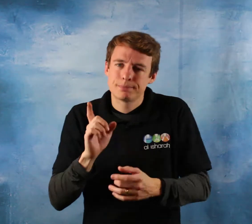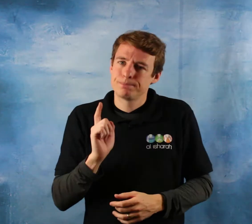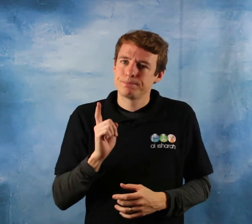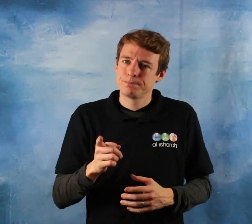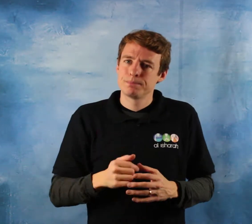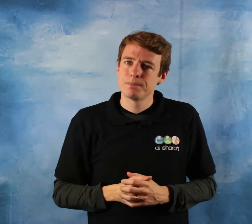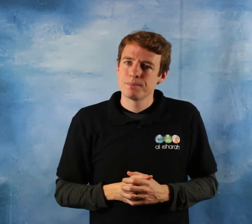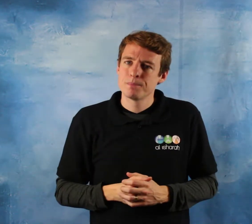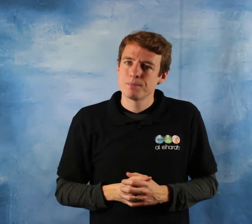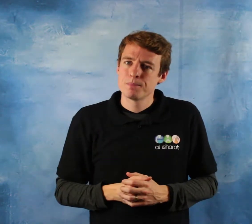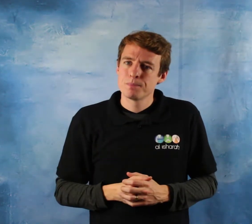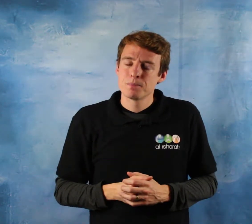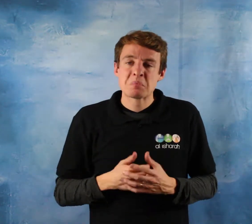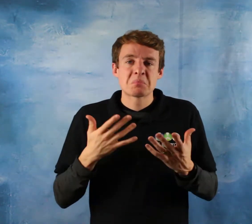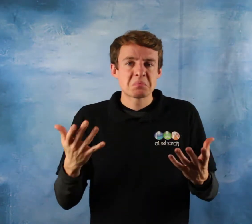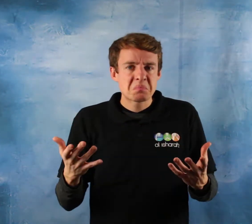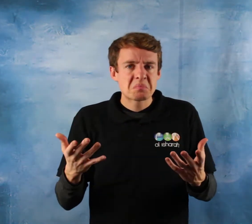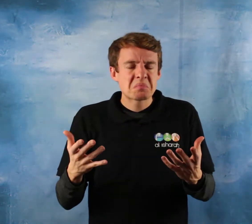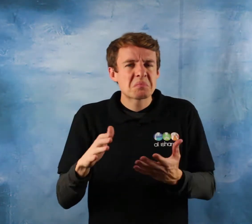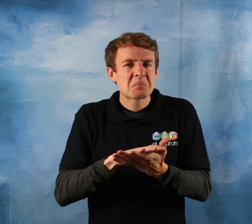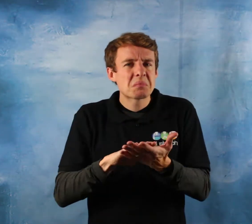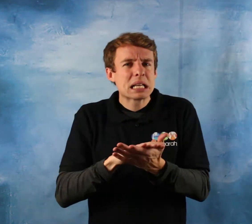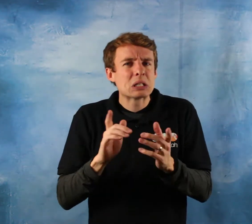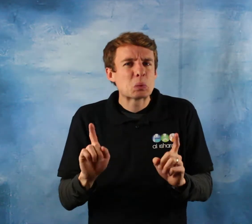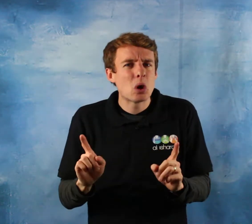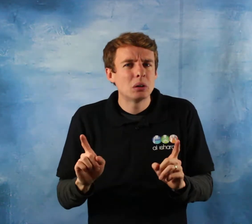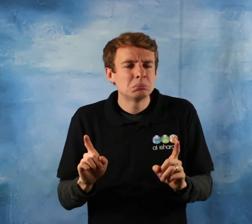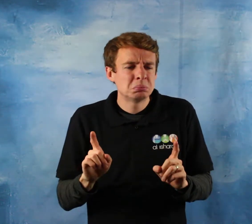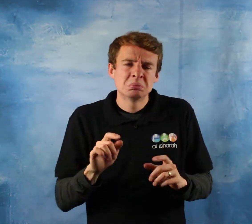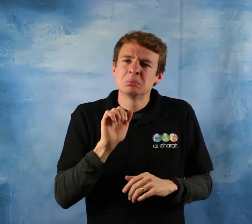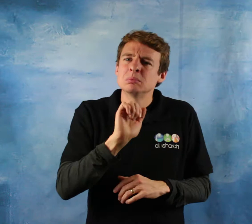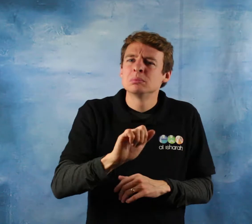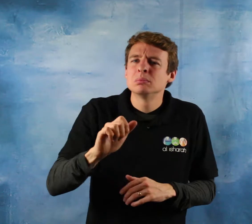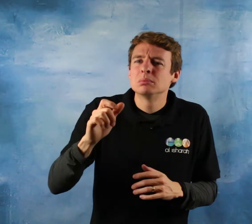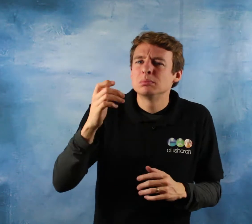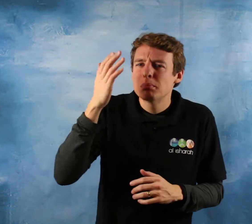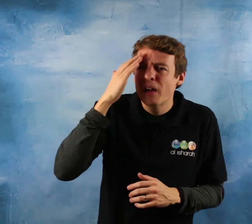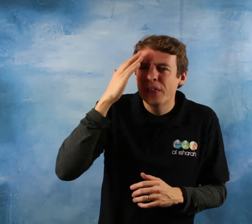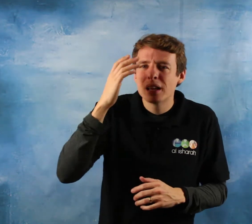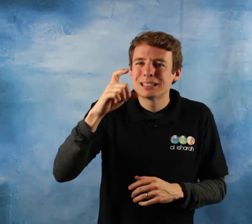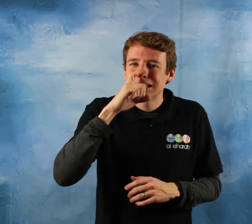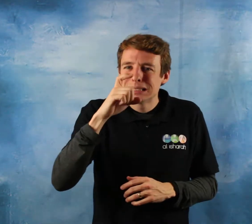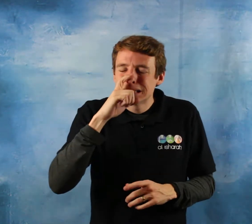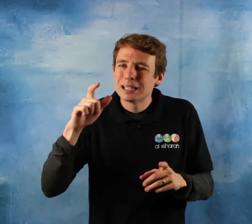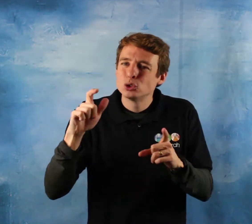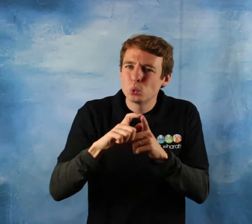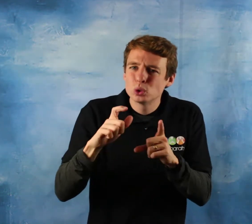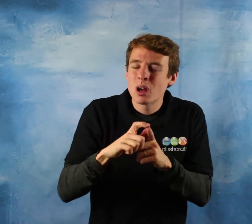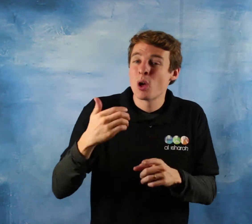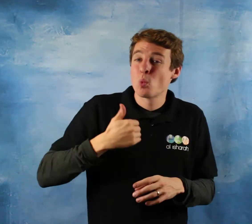not a true believer the one who abuses his mother his sister his wife his daughter or any other female abuse of